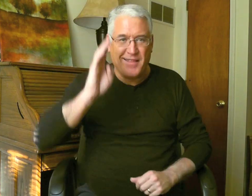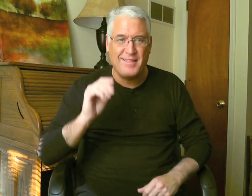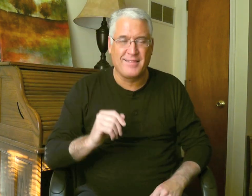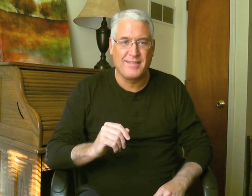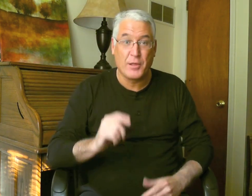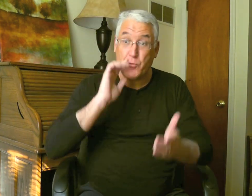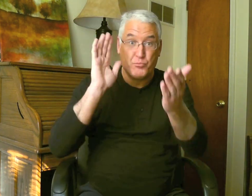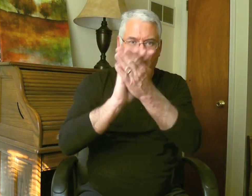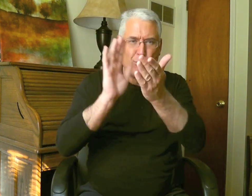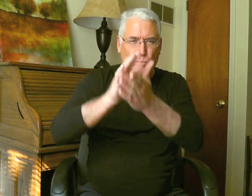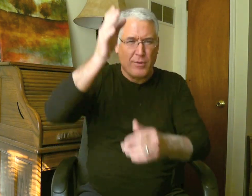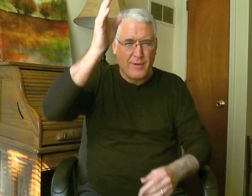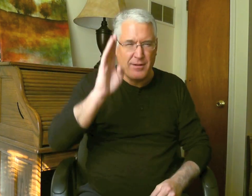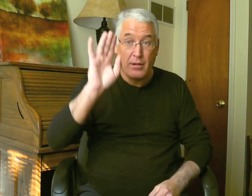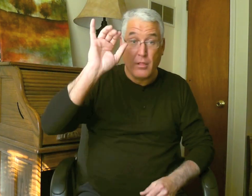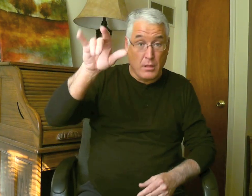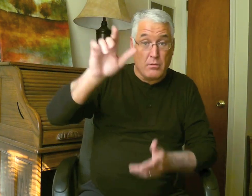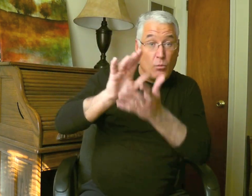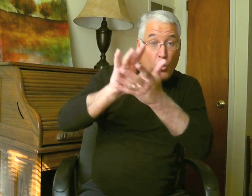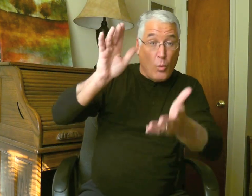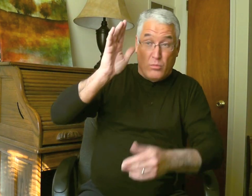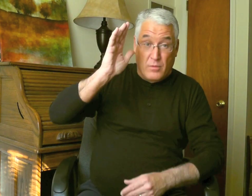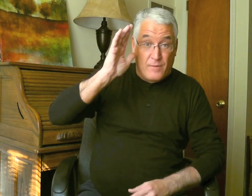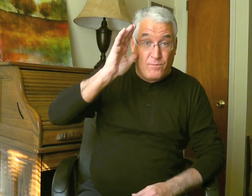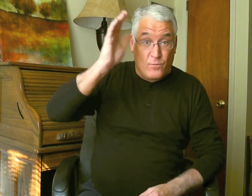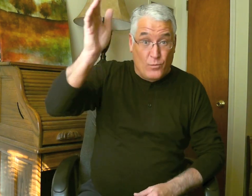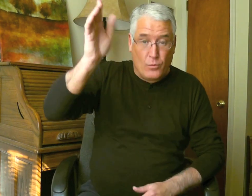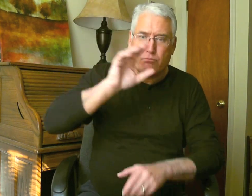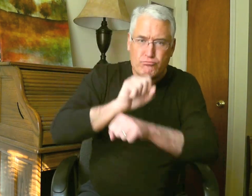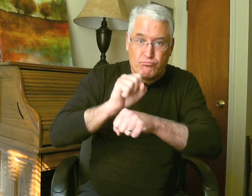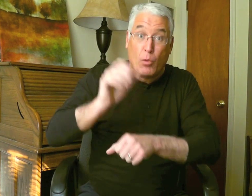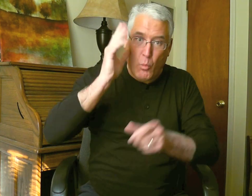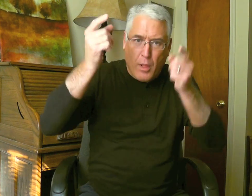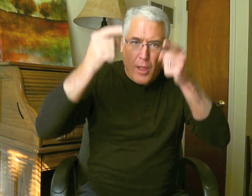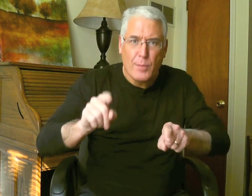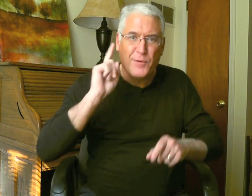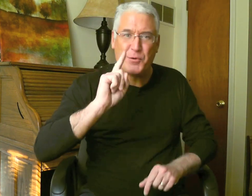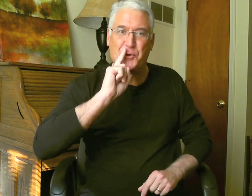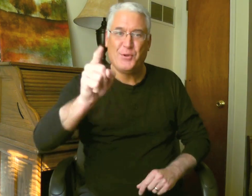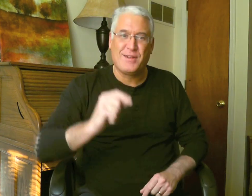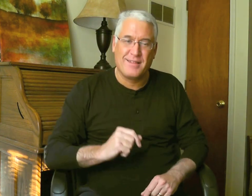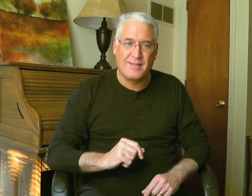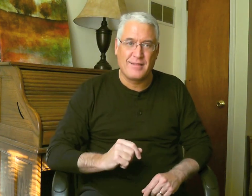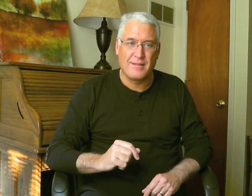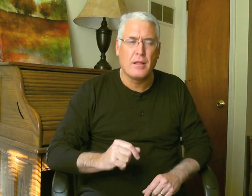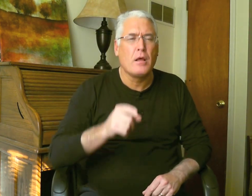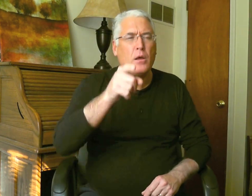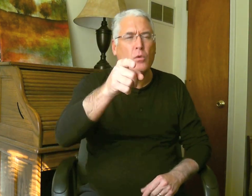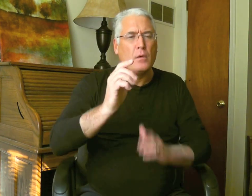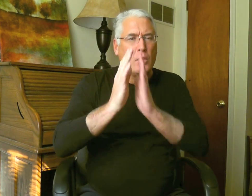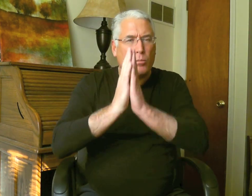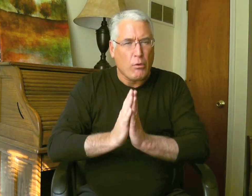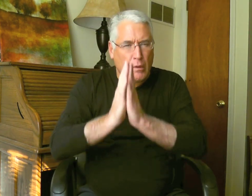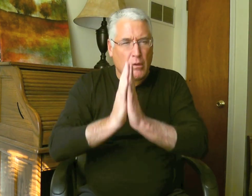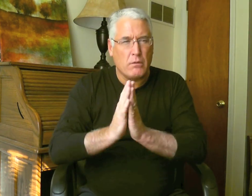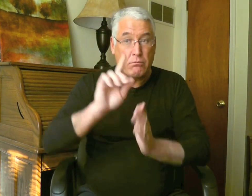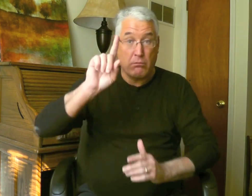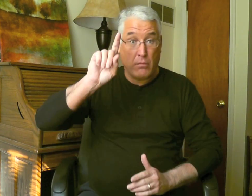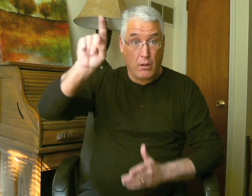We have fellowship with God. Praise God for the glorious future that we are assured of. We